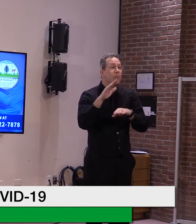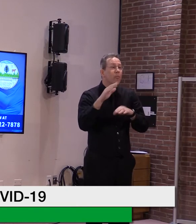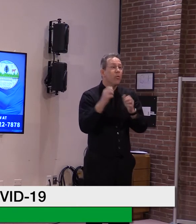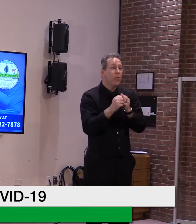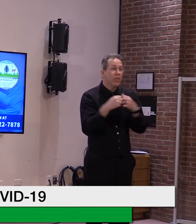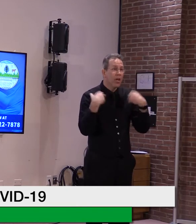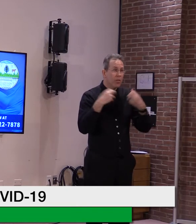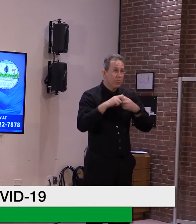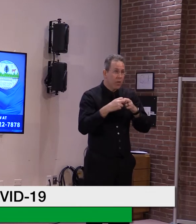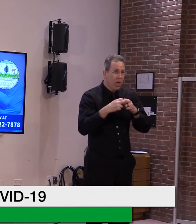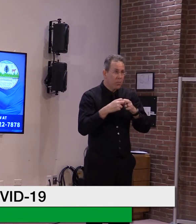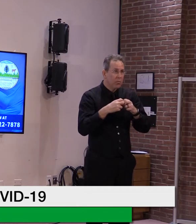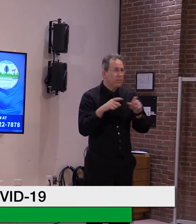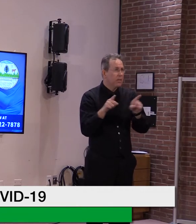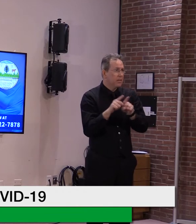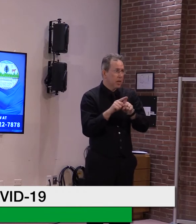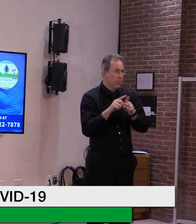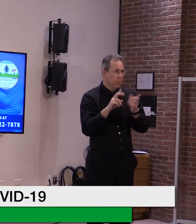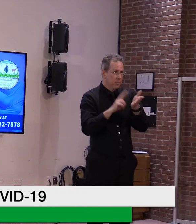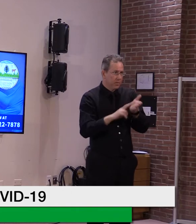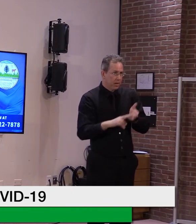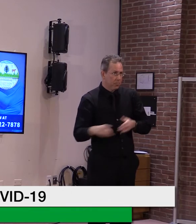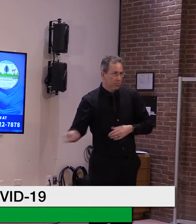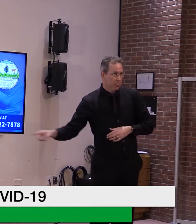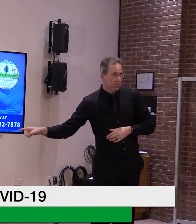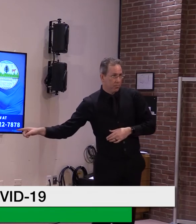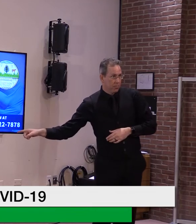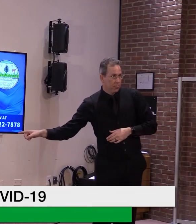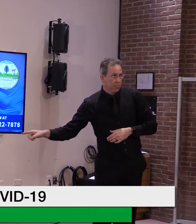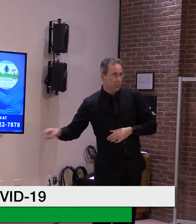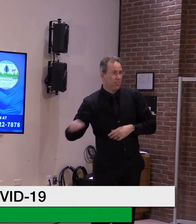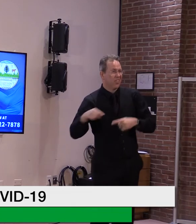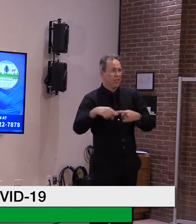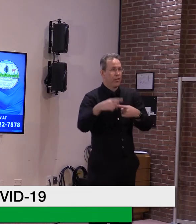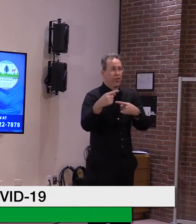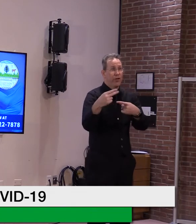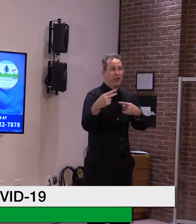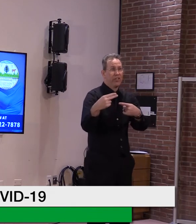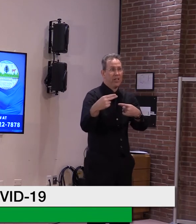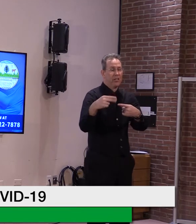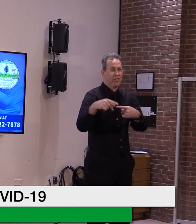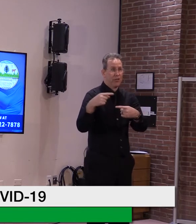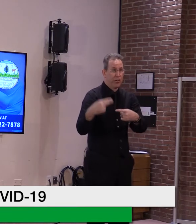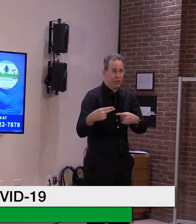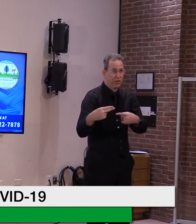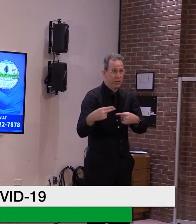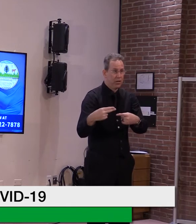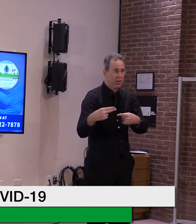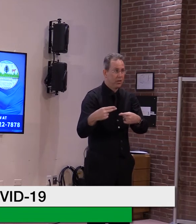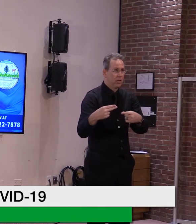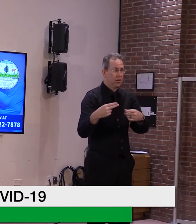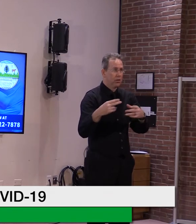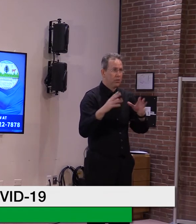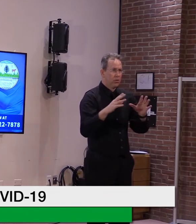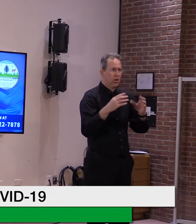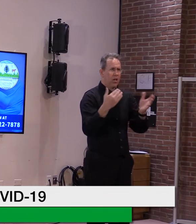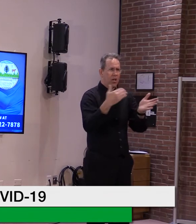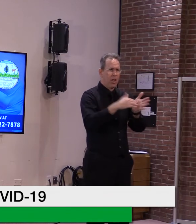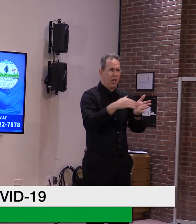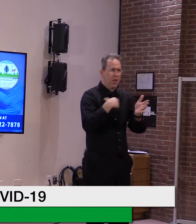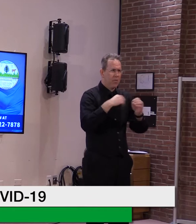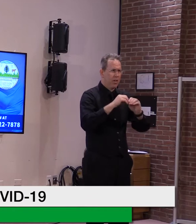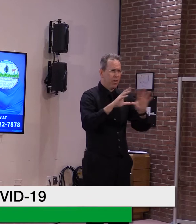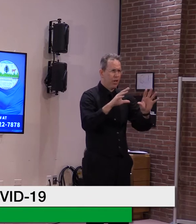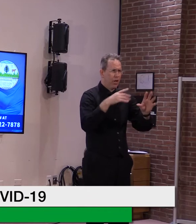with high risk conditions can sign up on Thursday, just to be clear. But I'm sorry, I miss, I, I, I